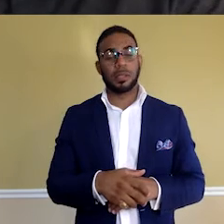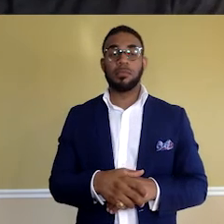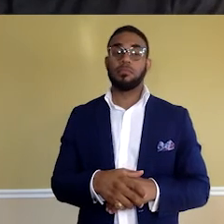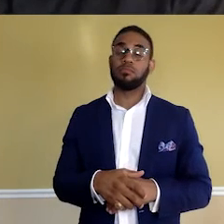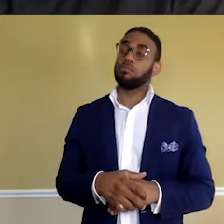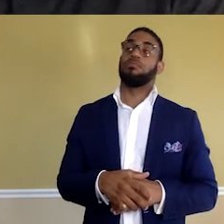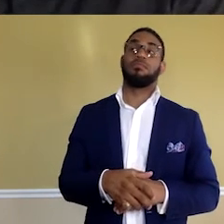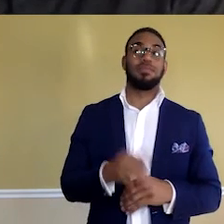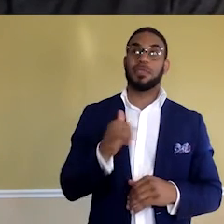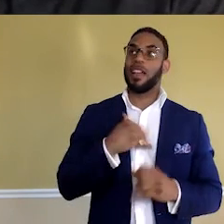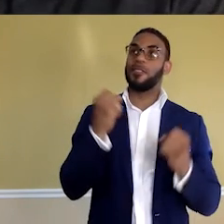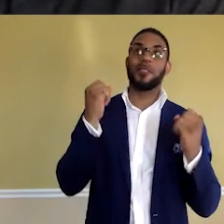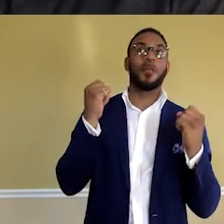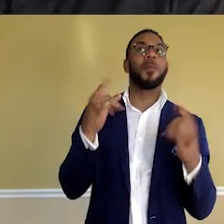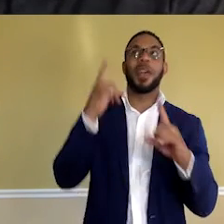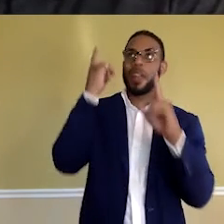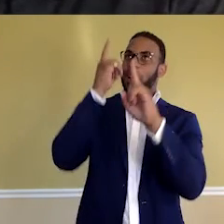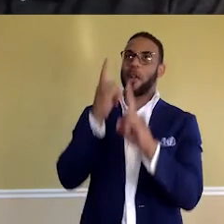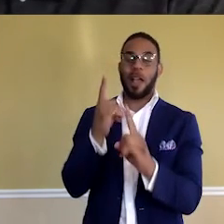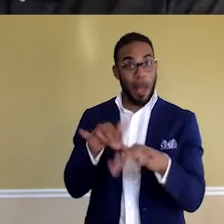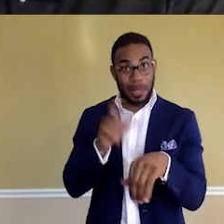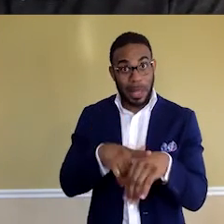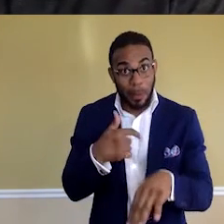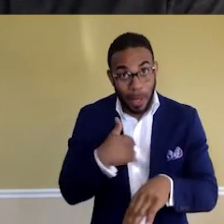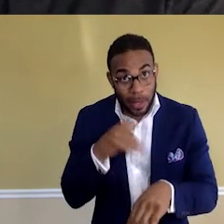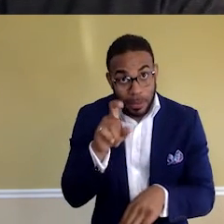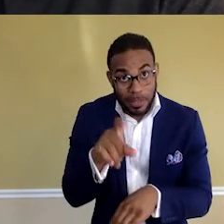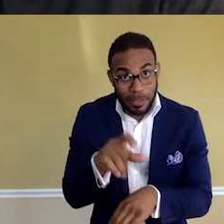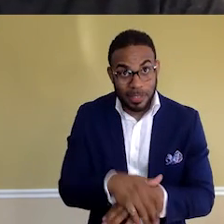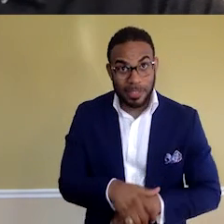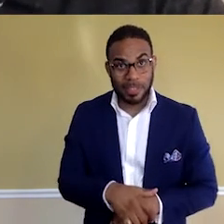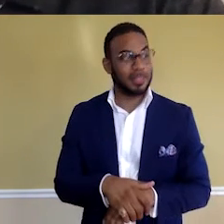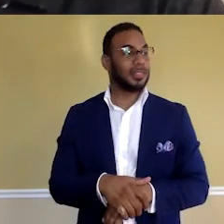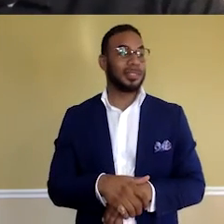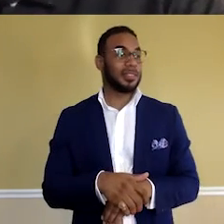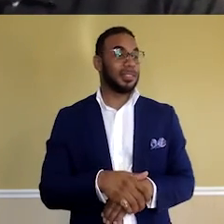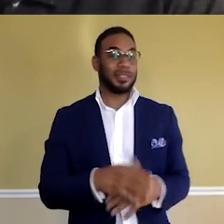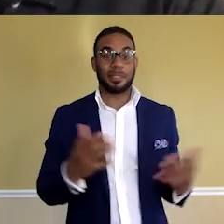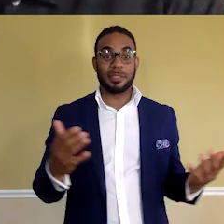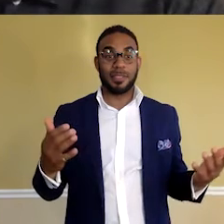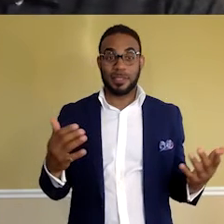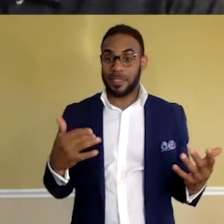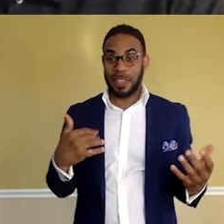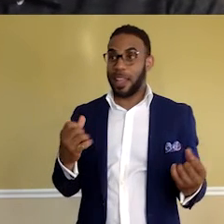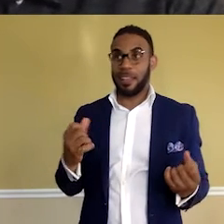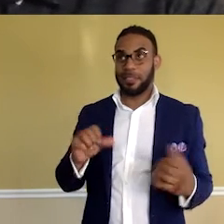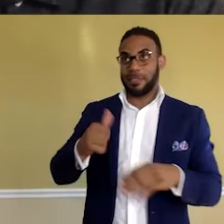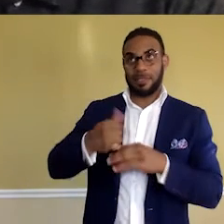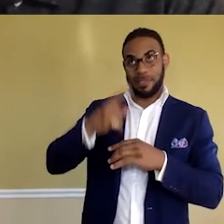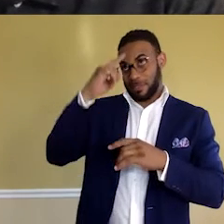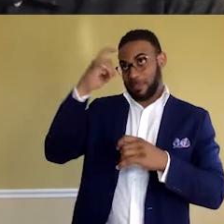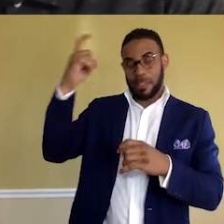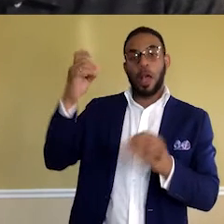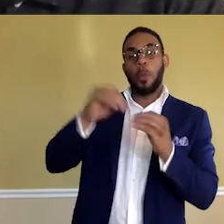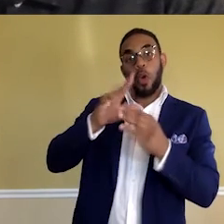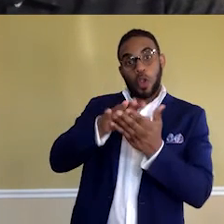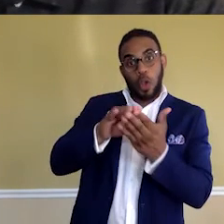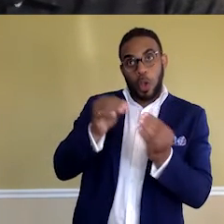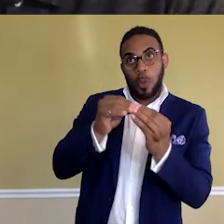Man, I have so many goals. How much time do we have? I'm always coming up with more goals. Like, you know, the more you learn, the more you realize you